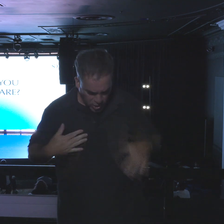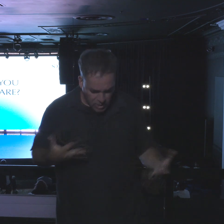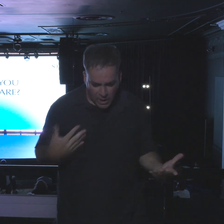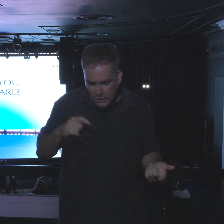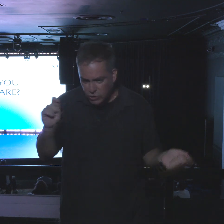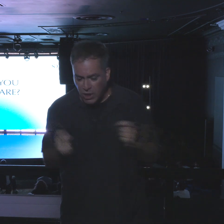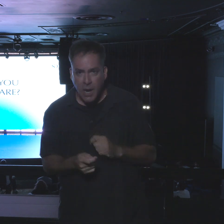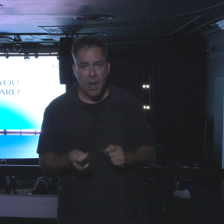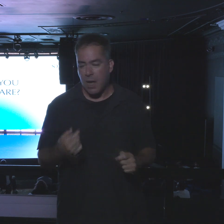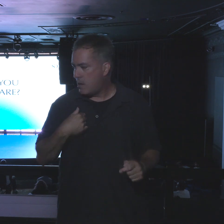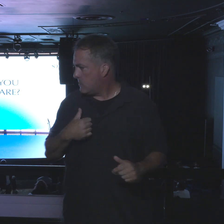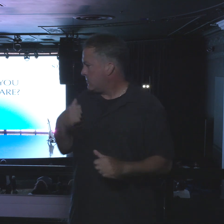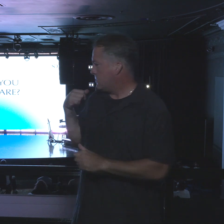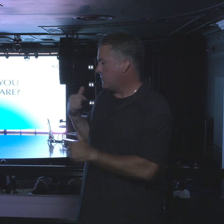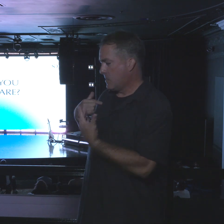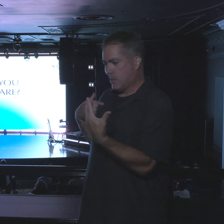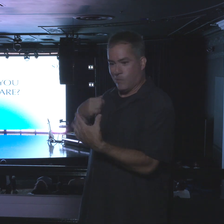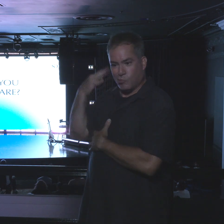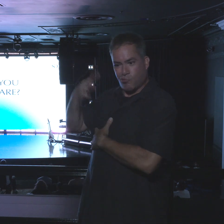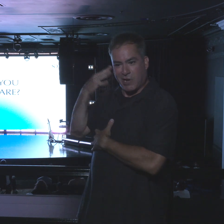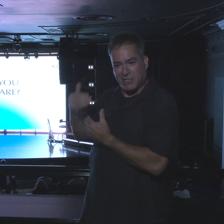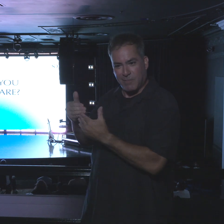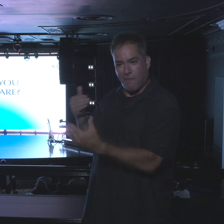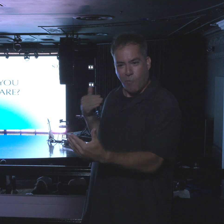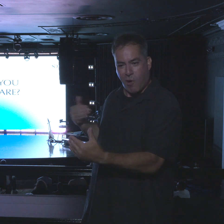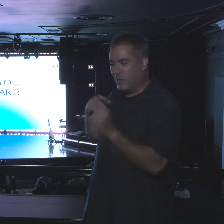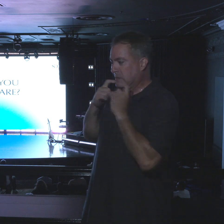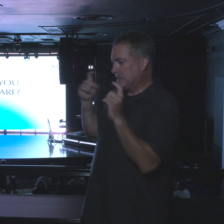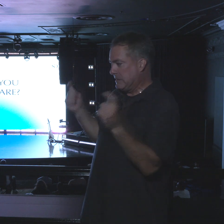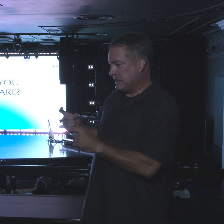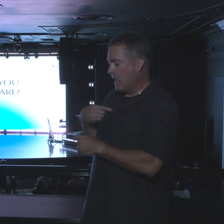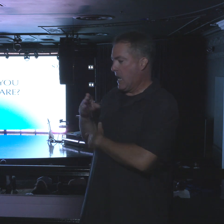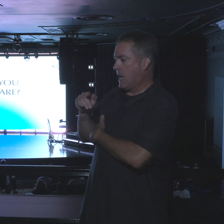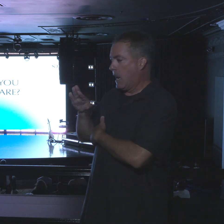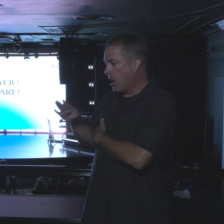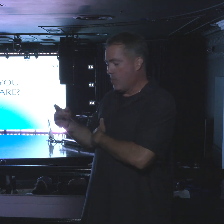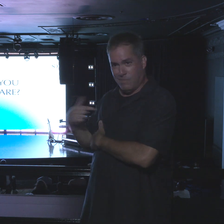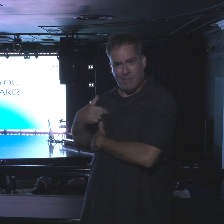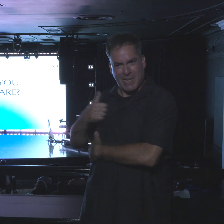I mean, I came out of the world. I was crazy. I was always in clubs.